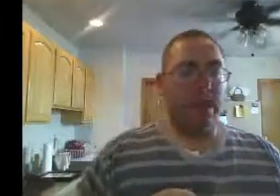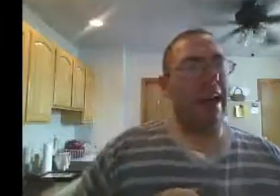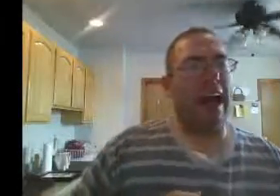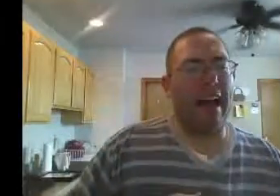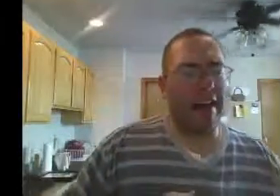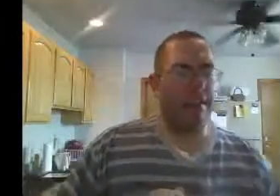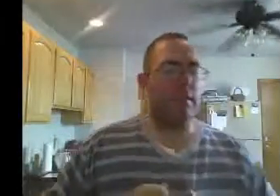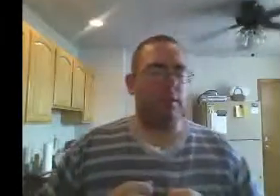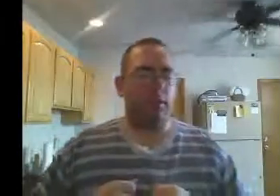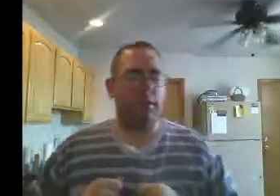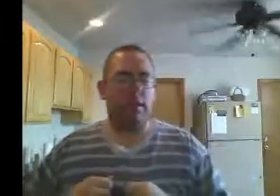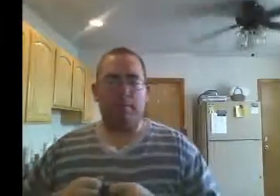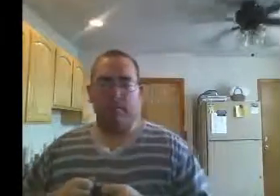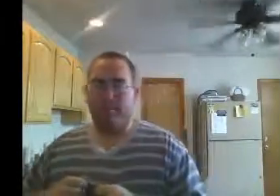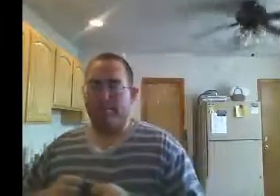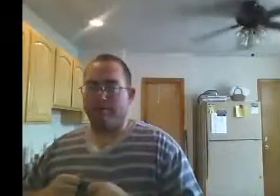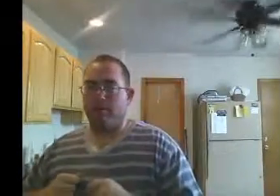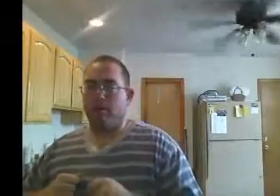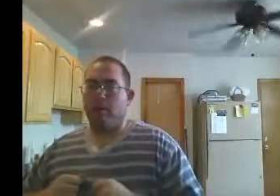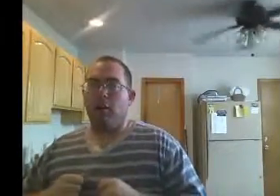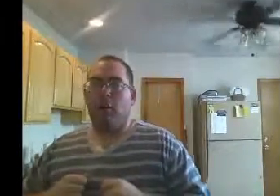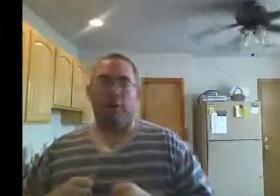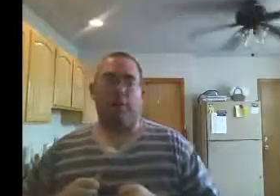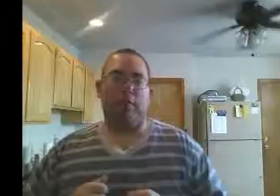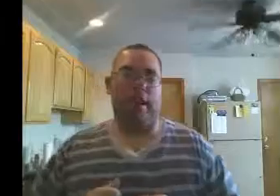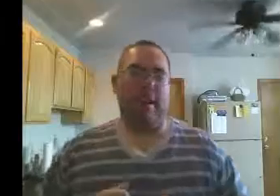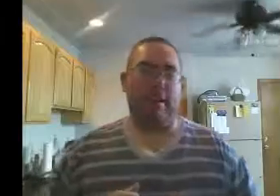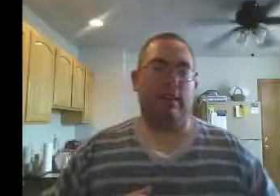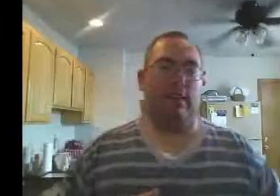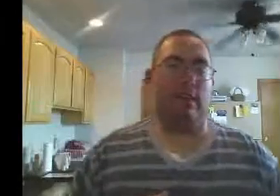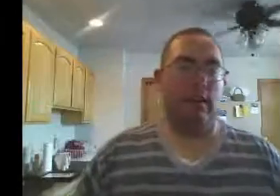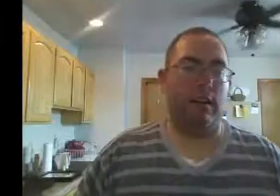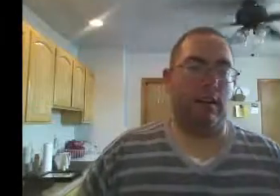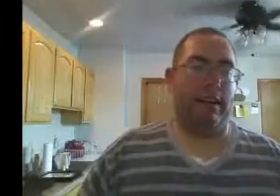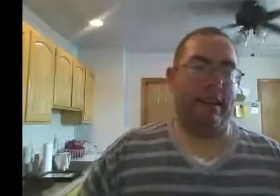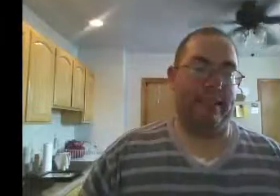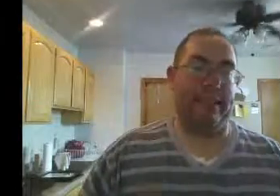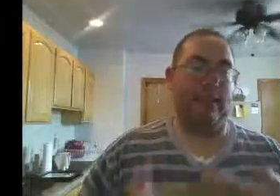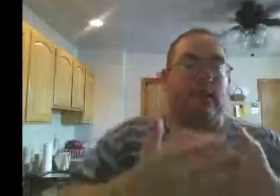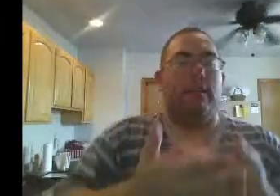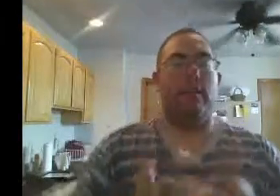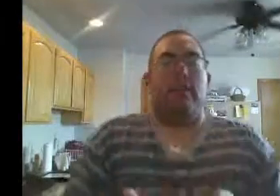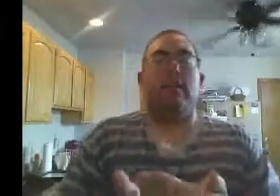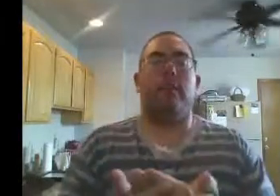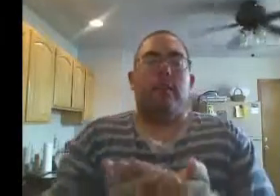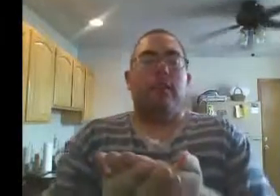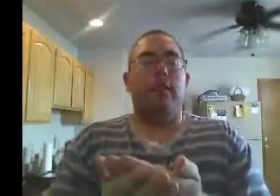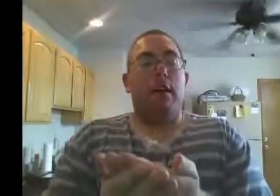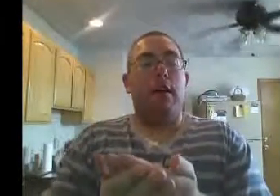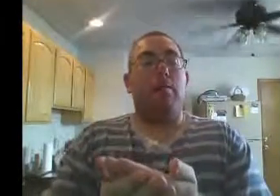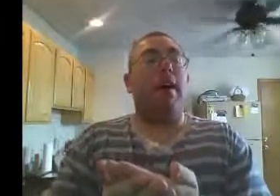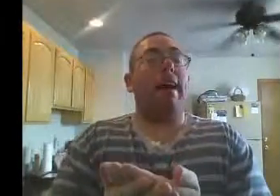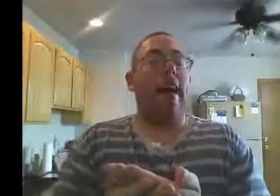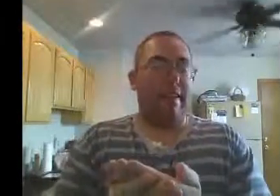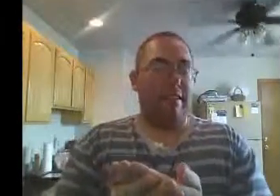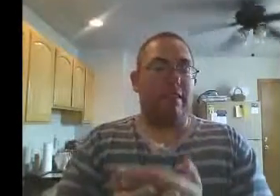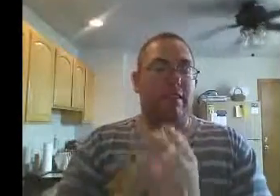at SummerSlam, your fate is in my hands.